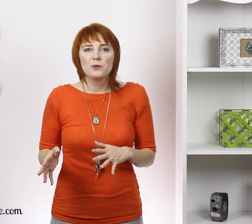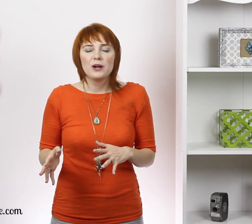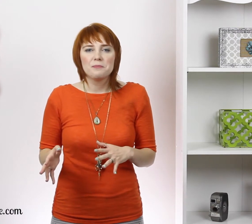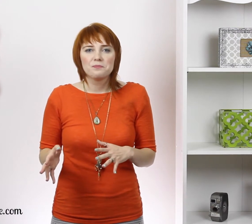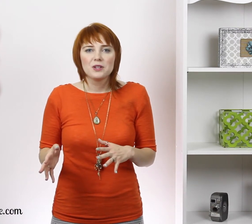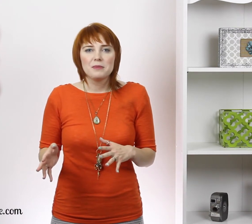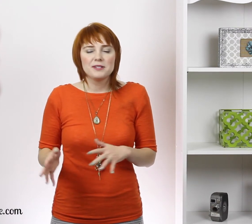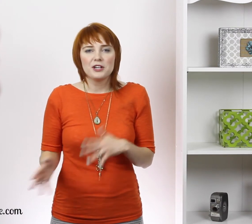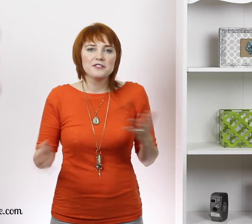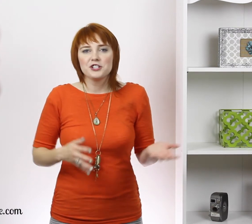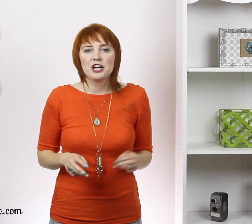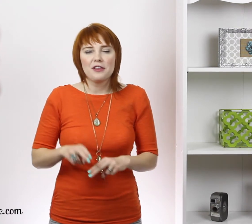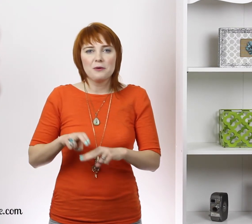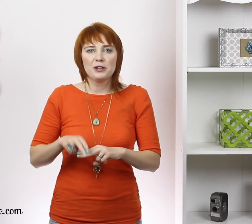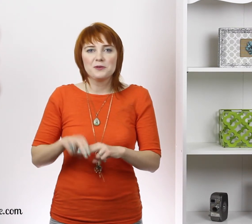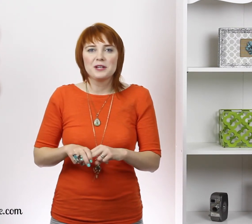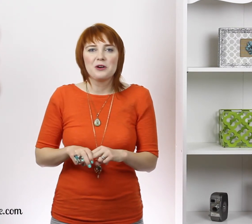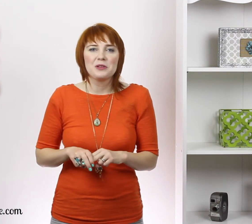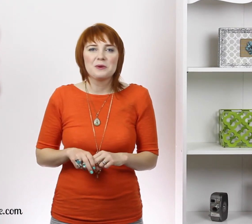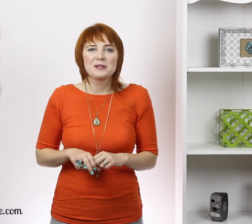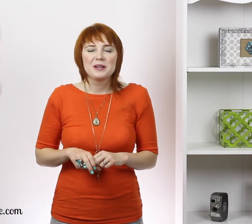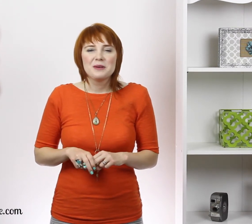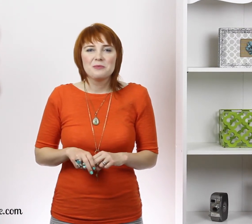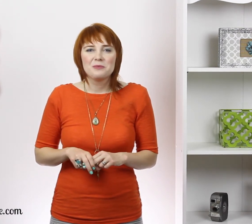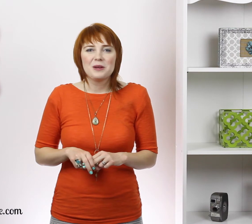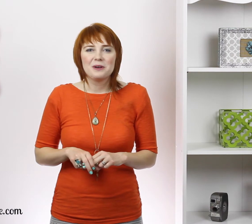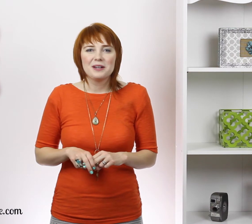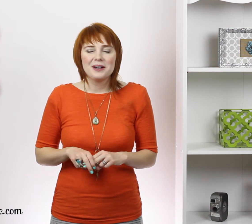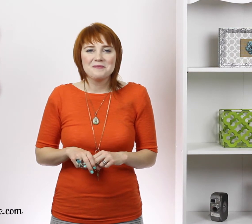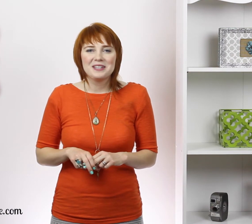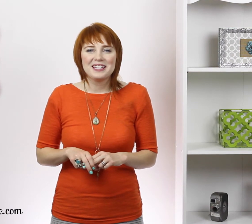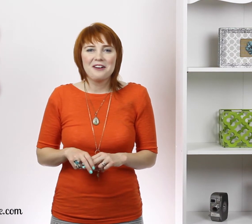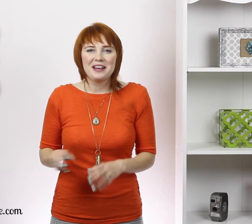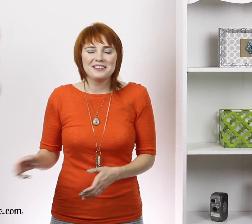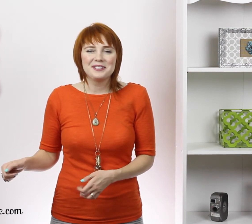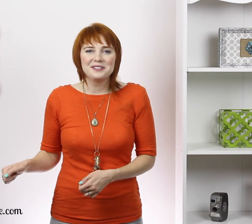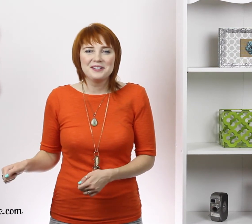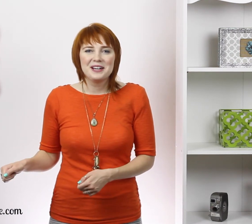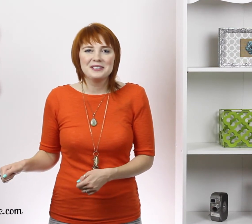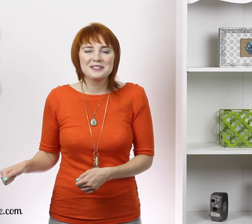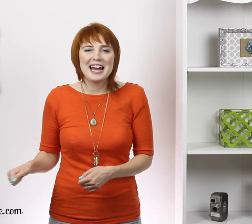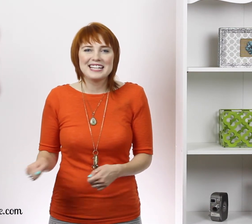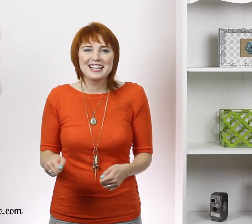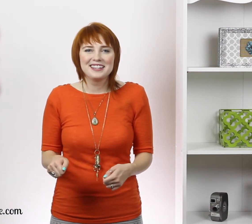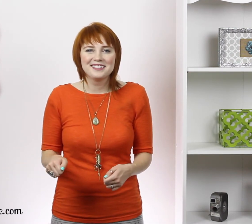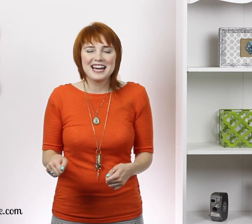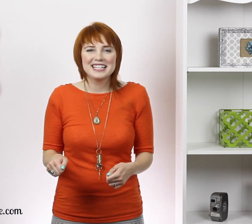maybe it's not a different chair that they want to go sit on or they want to they want to get out like a little little tiny a little tiny